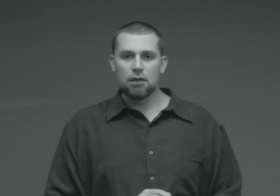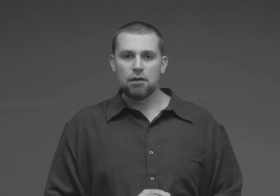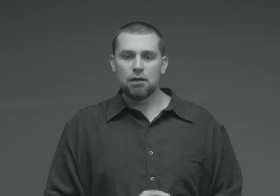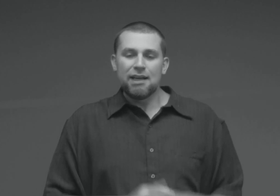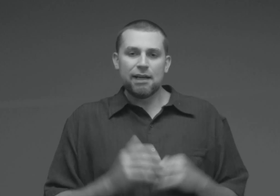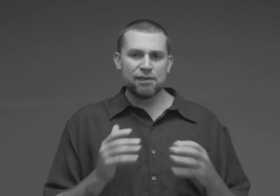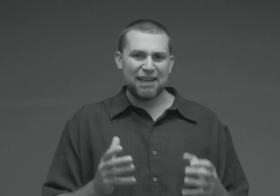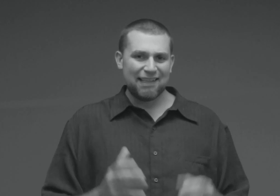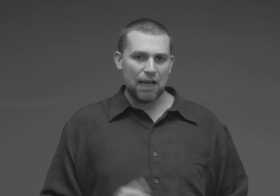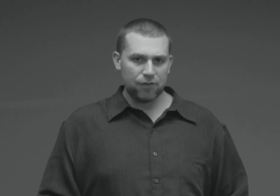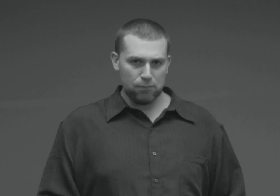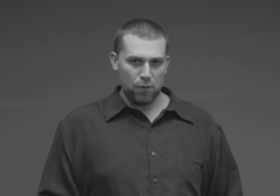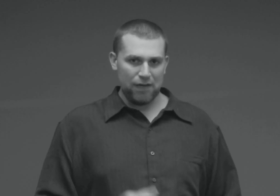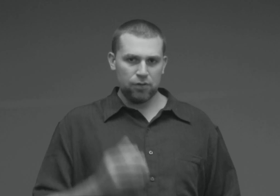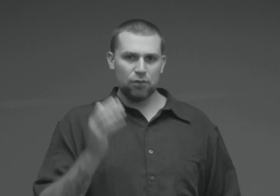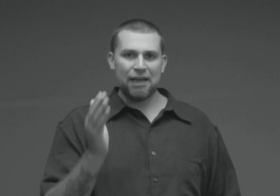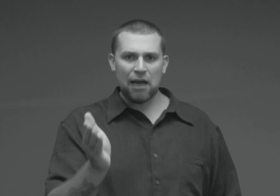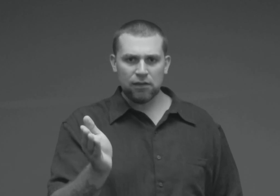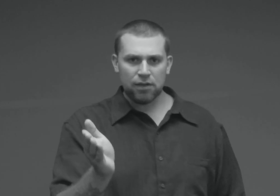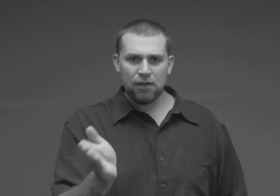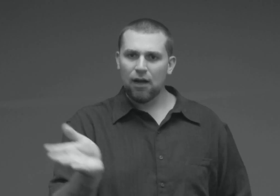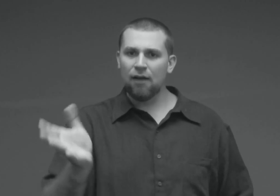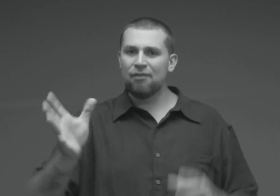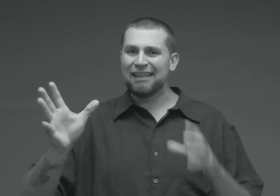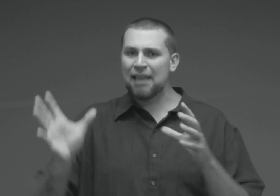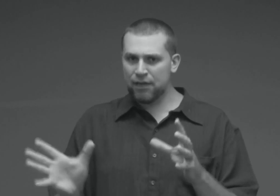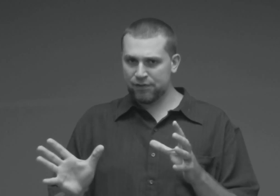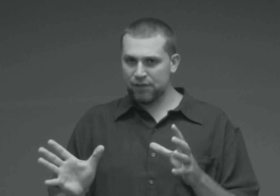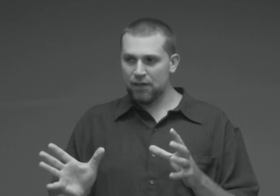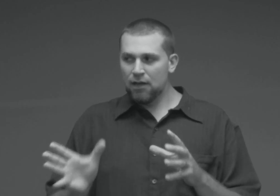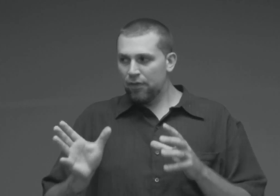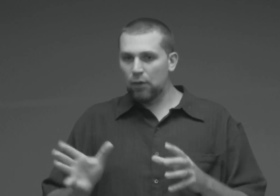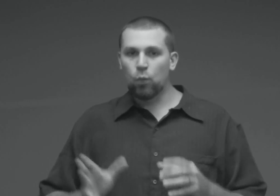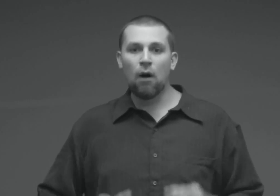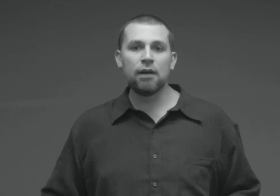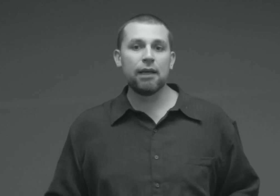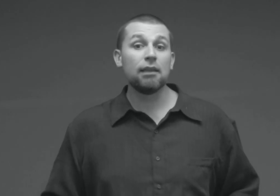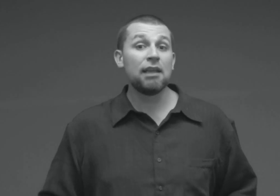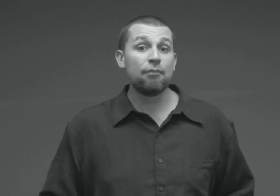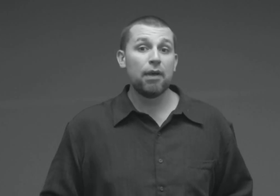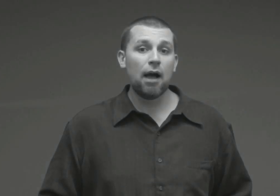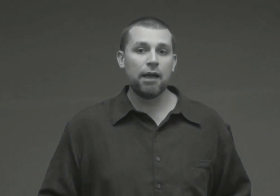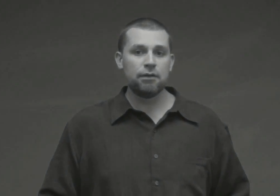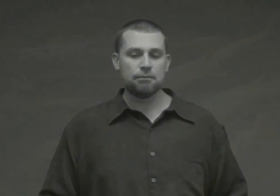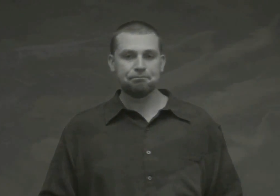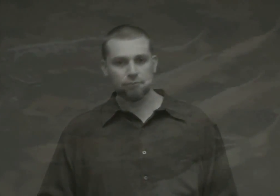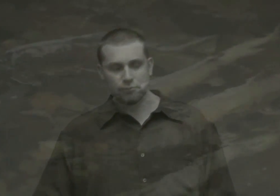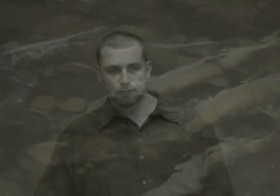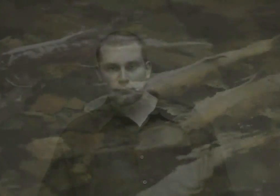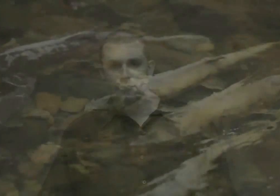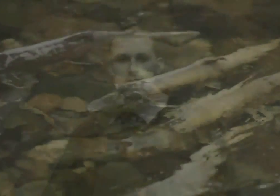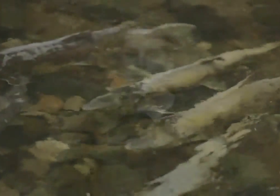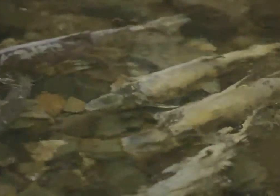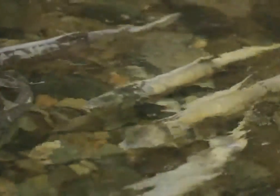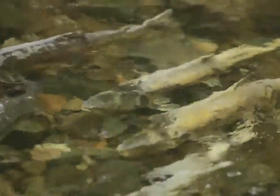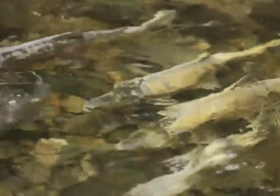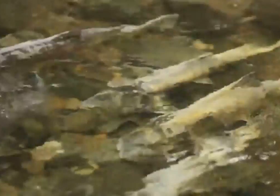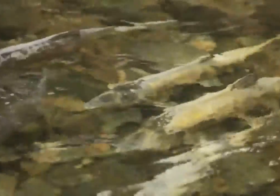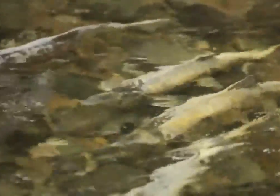It is a testimony to the reality of the legacy that one can leave behind. These salmon will